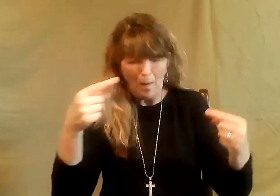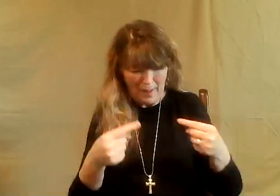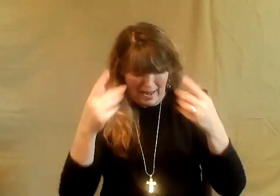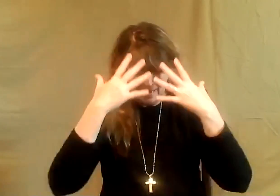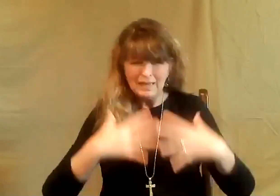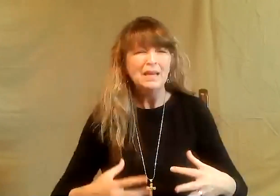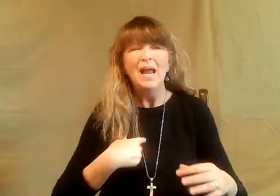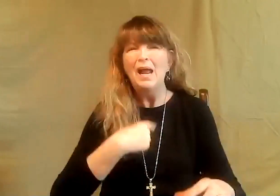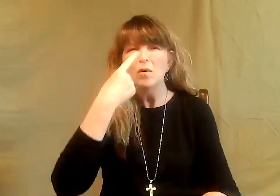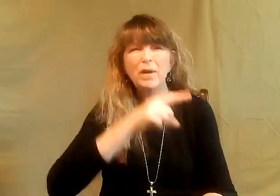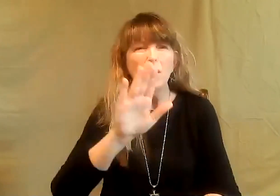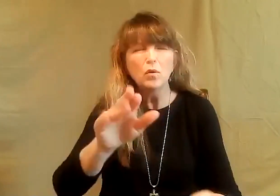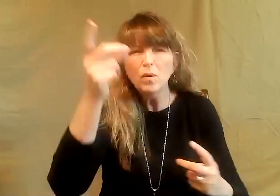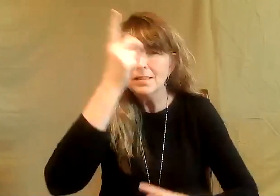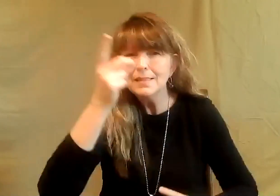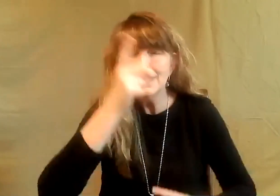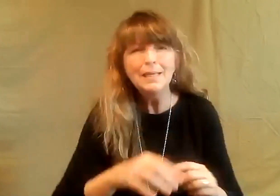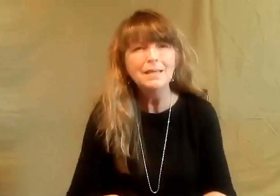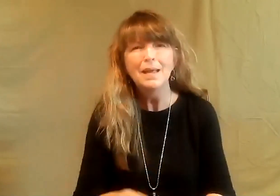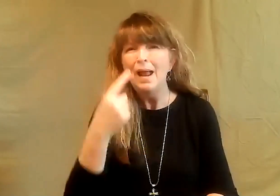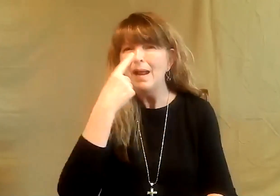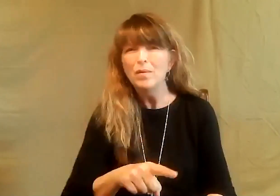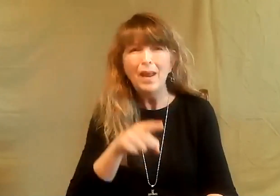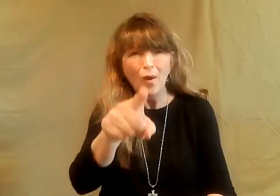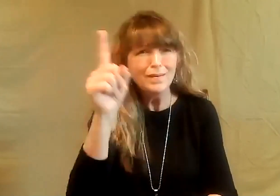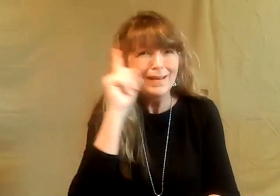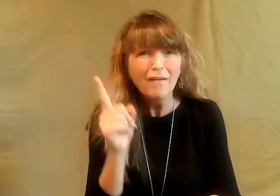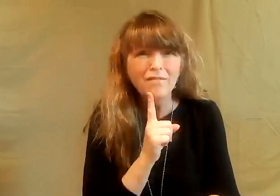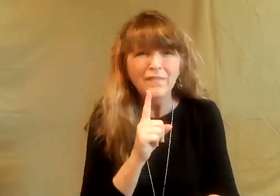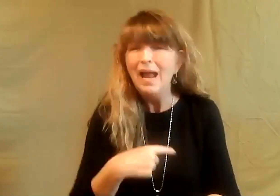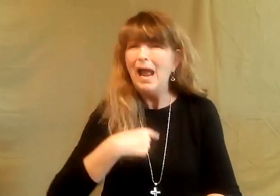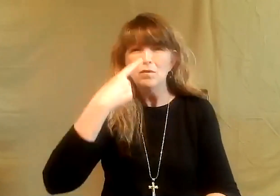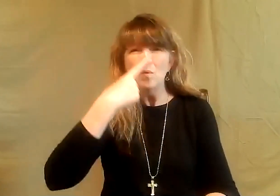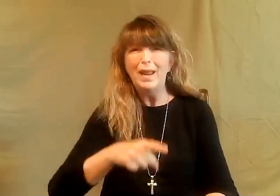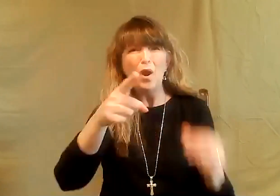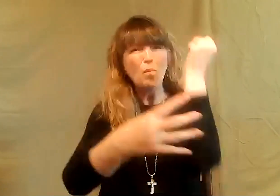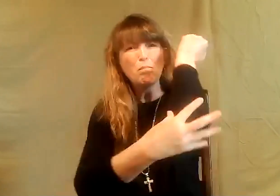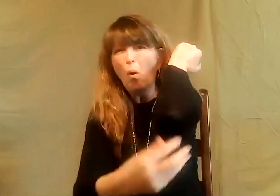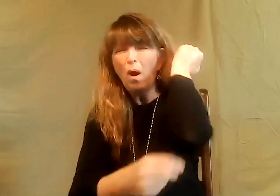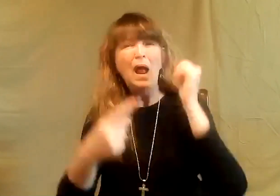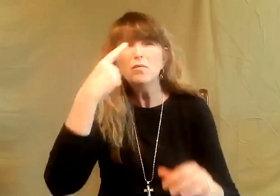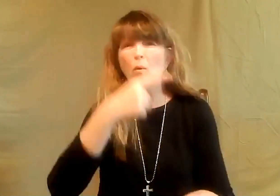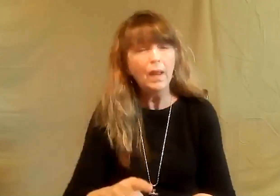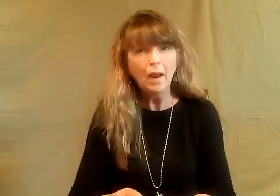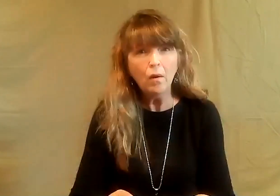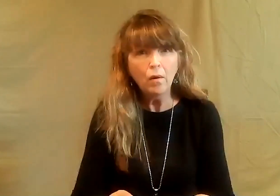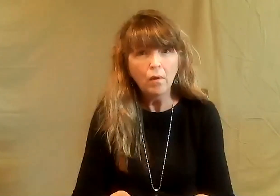you're sick. I don't care if you've got pain. I don't care if you've got some disease. I don't care if you're deaf. I don't care if you're poor.